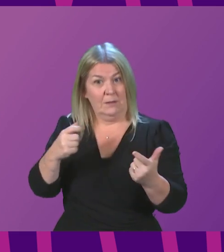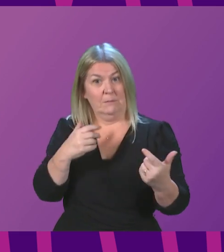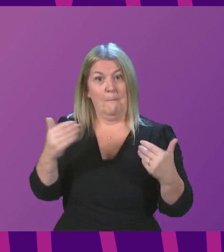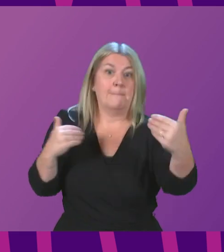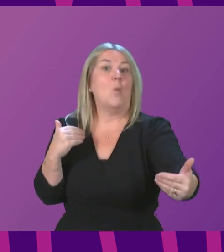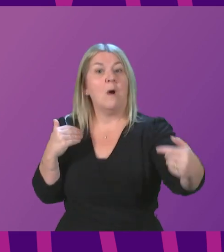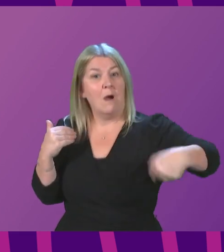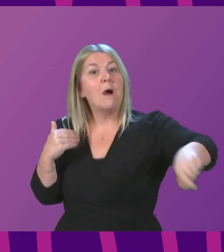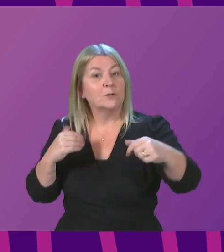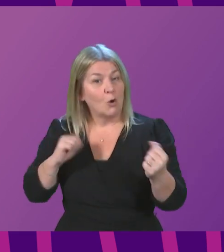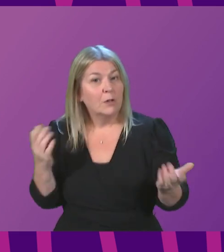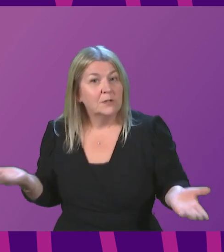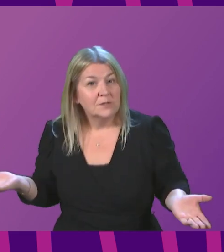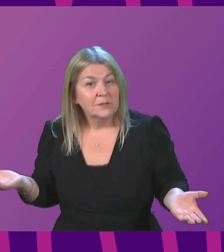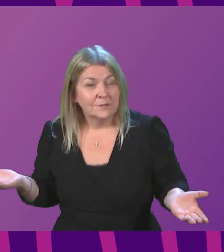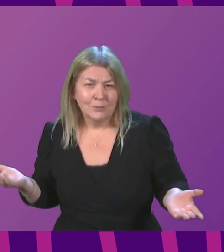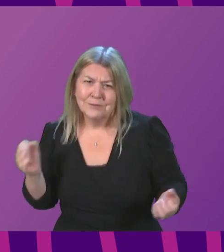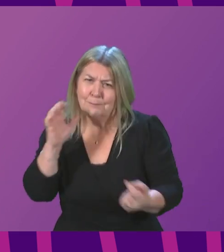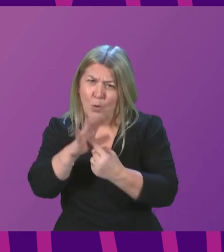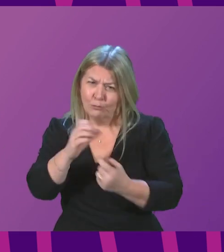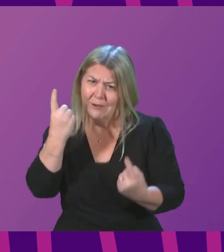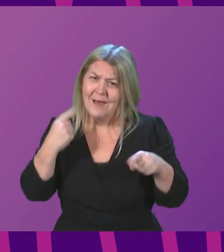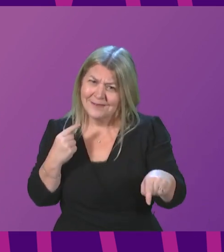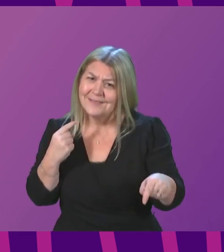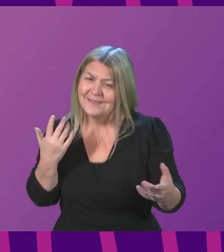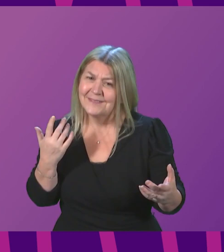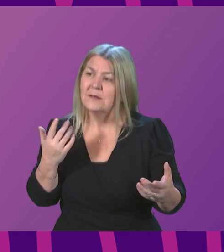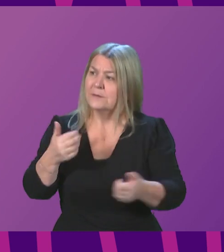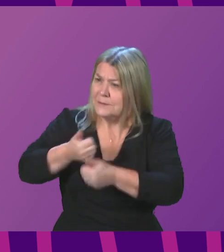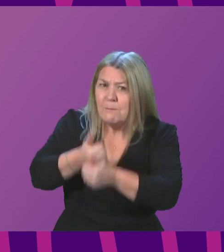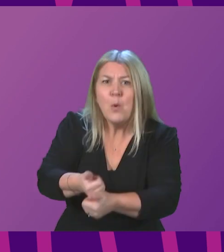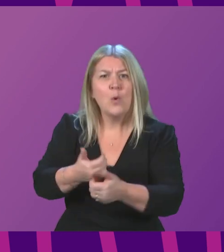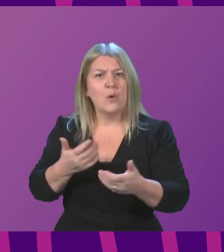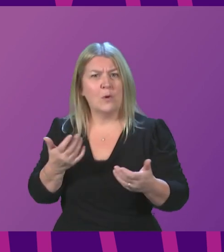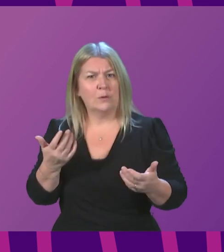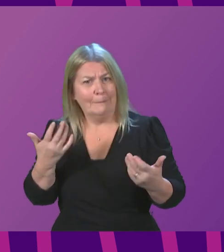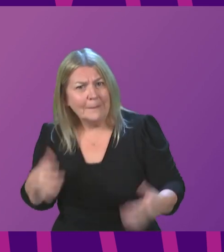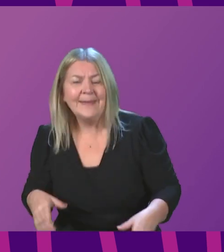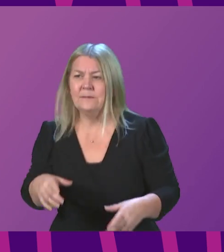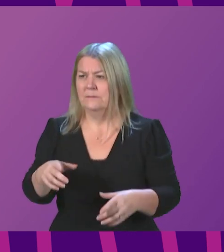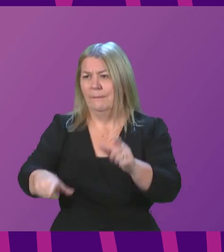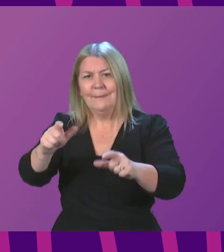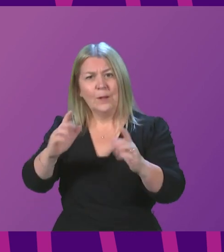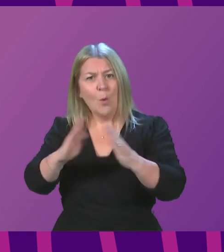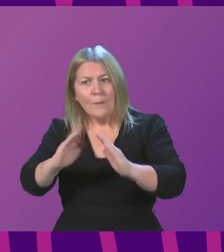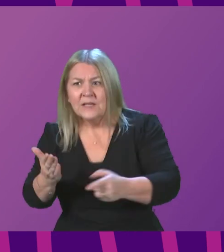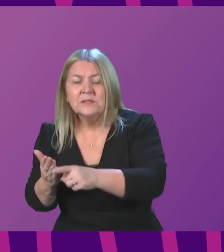that is an important point to recognise. It is about the support that is provided to people who are homeless or at risk of homelessness. We have